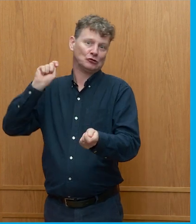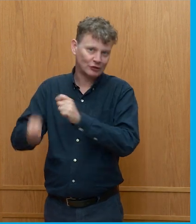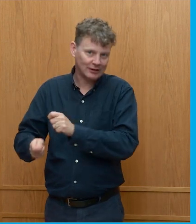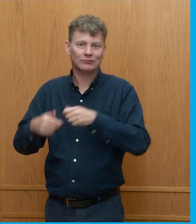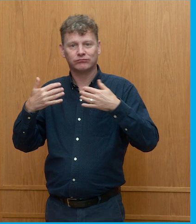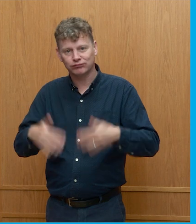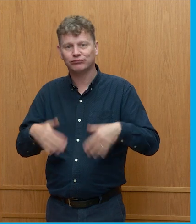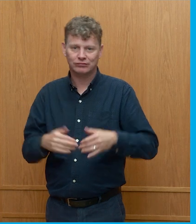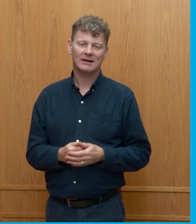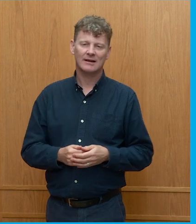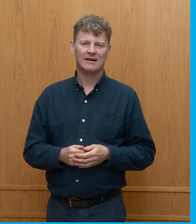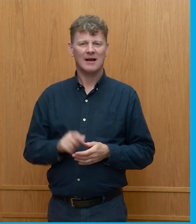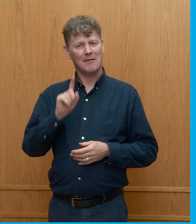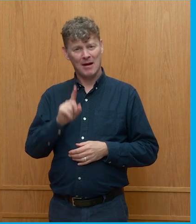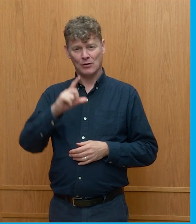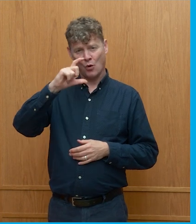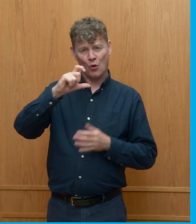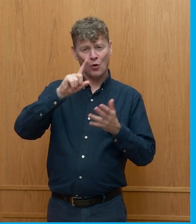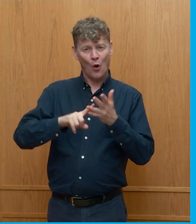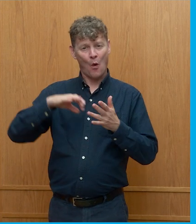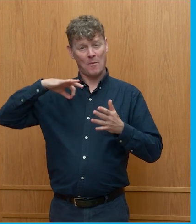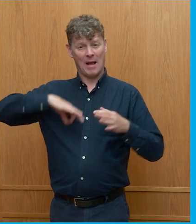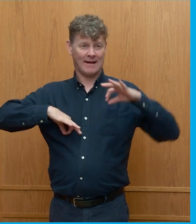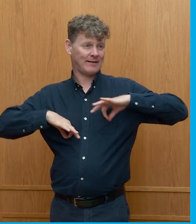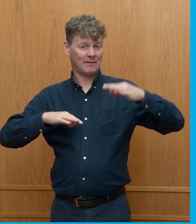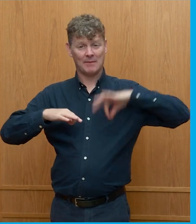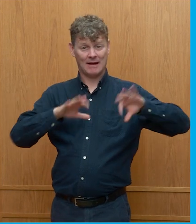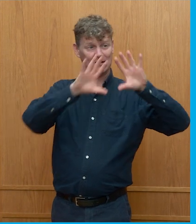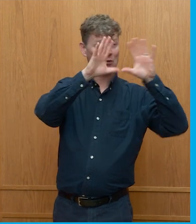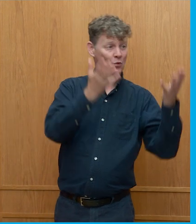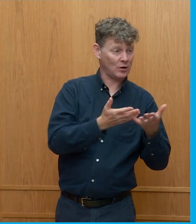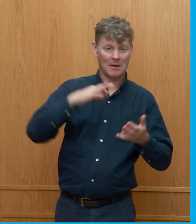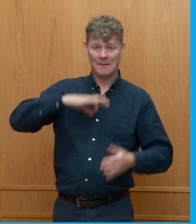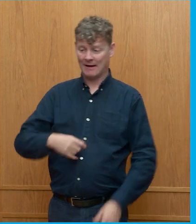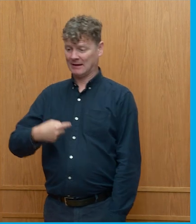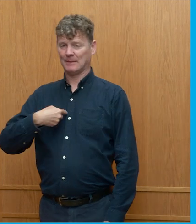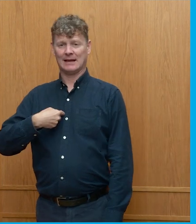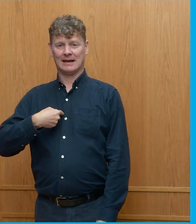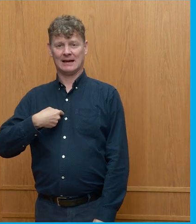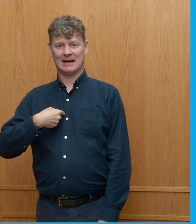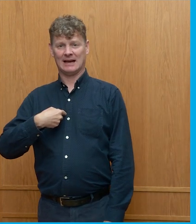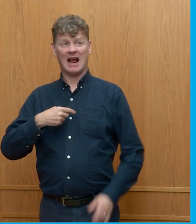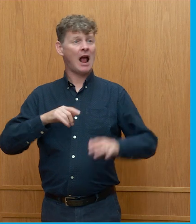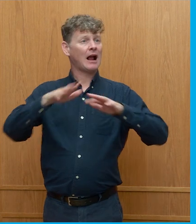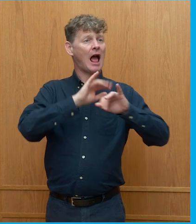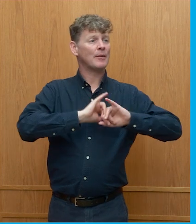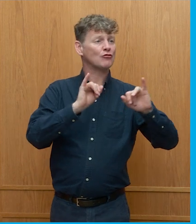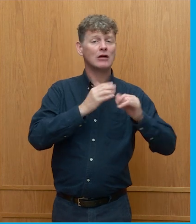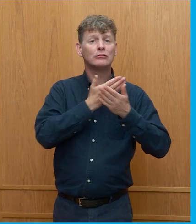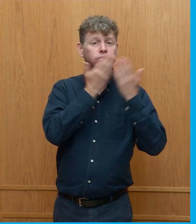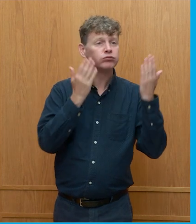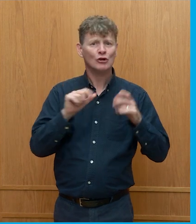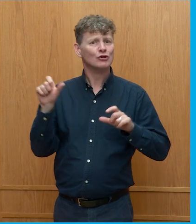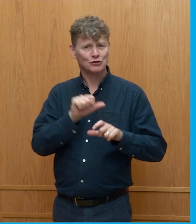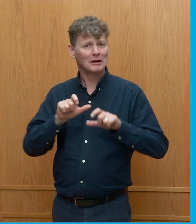when you look at it, those co-benefits, you think, why haven't we done this long time ago? should do it climate crisis or not, you know, because